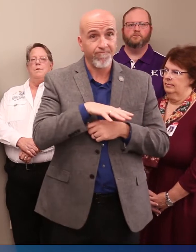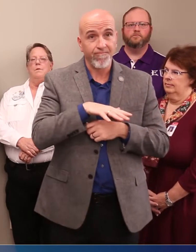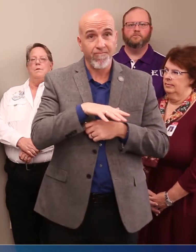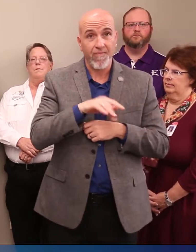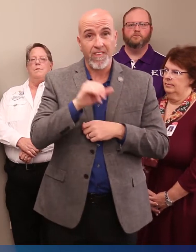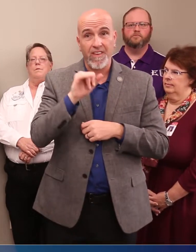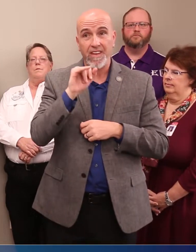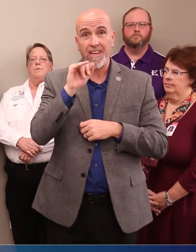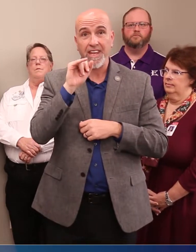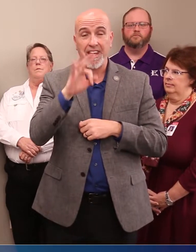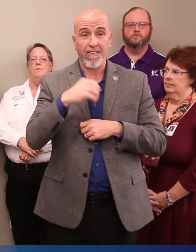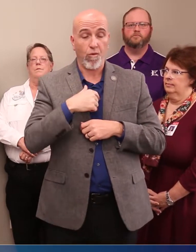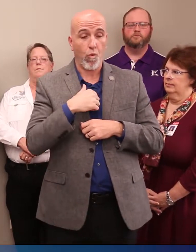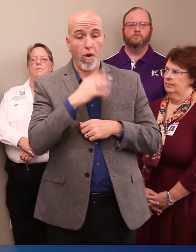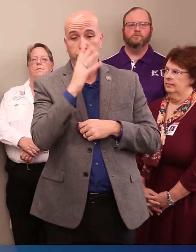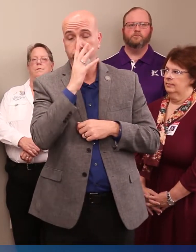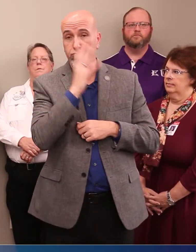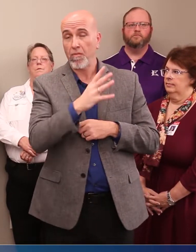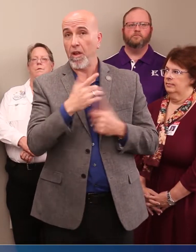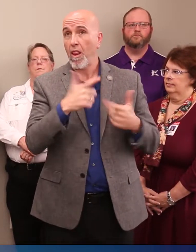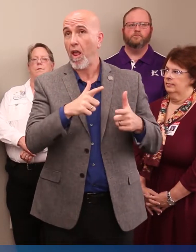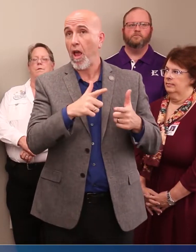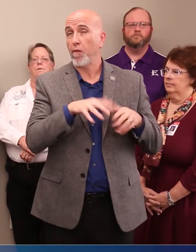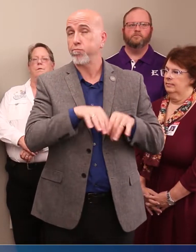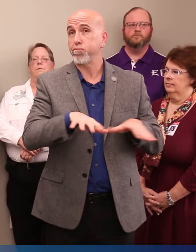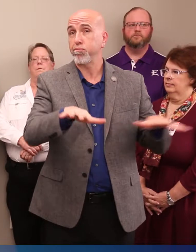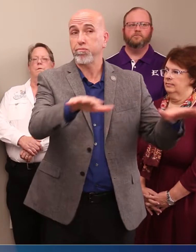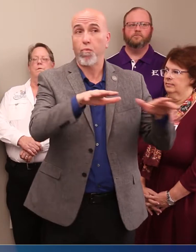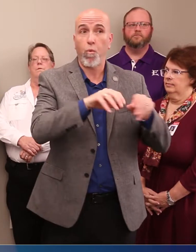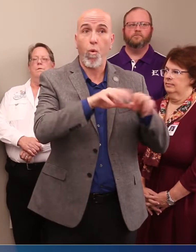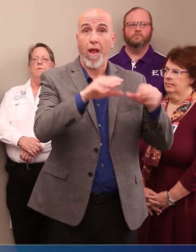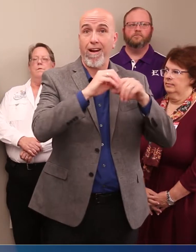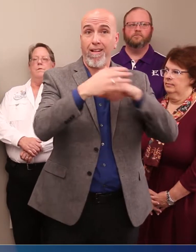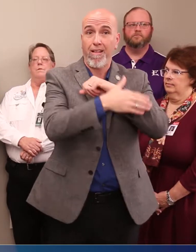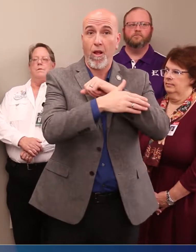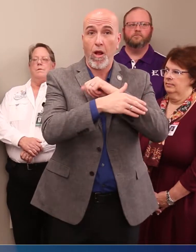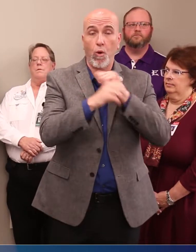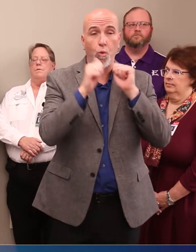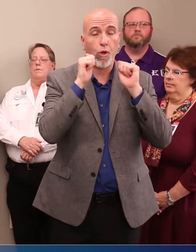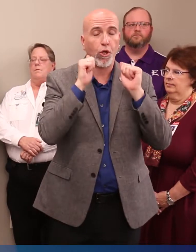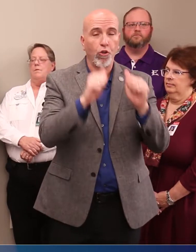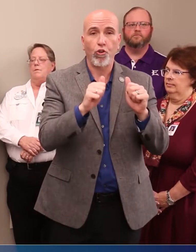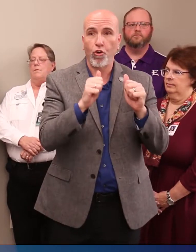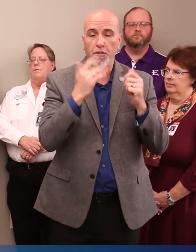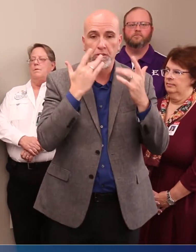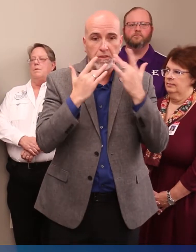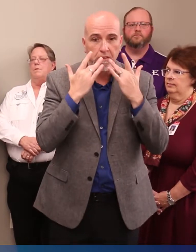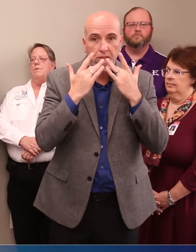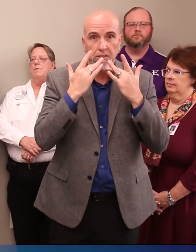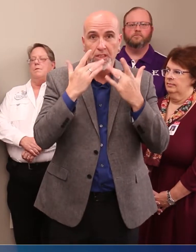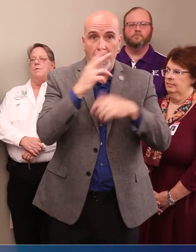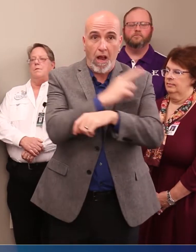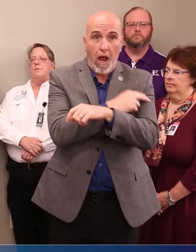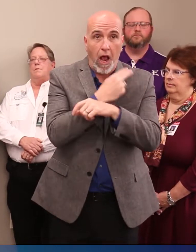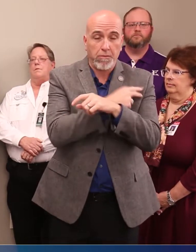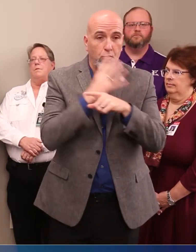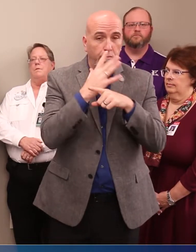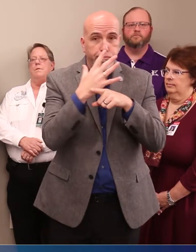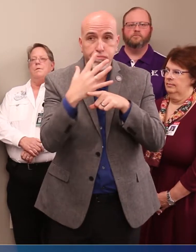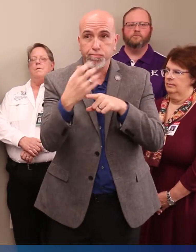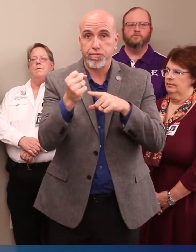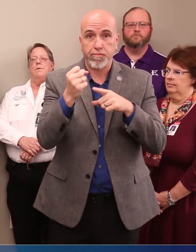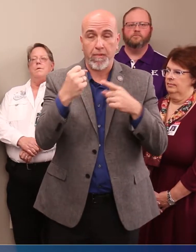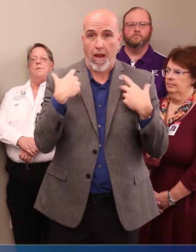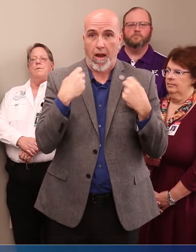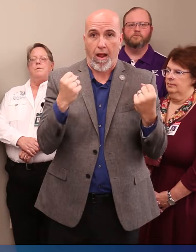left to freely transmit throughout the county, we could rapidly outstrip hospital and health care capacity